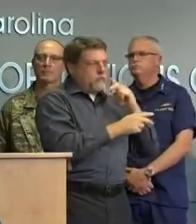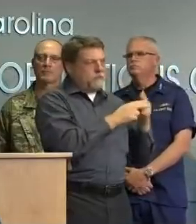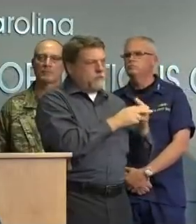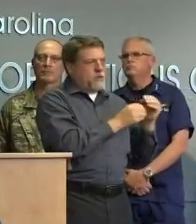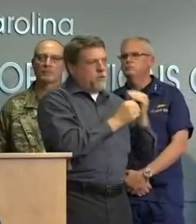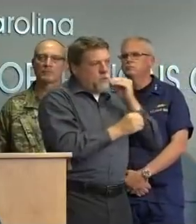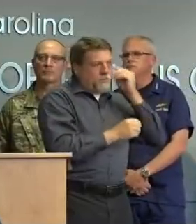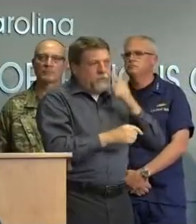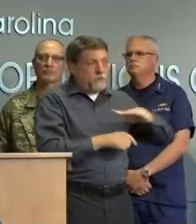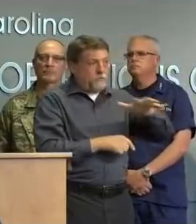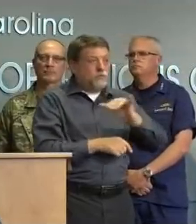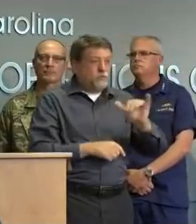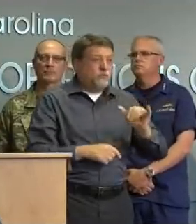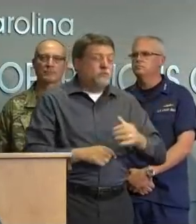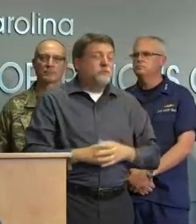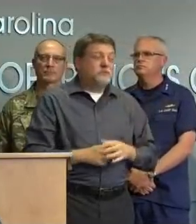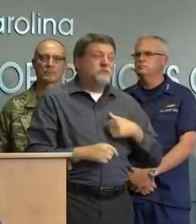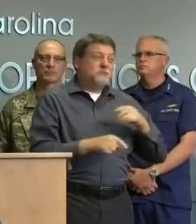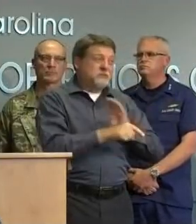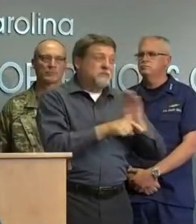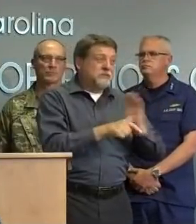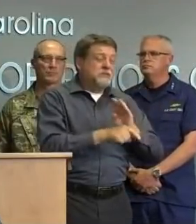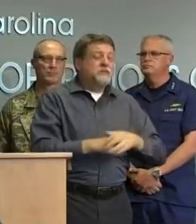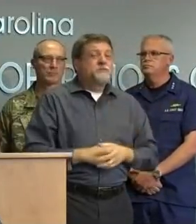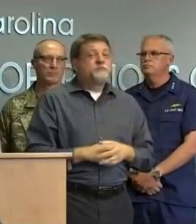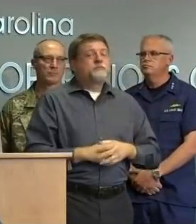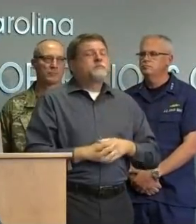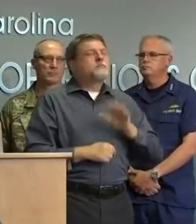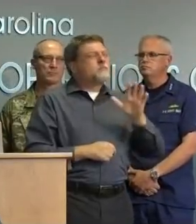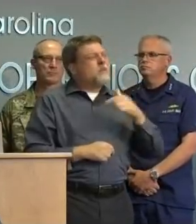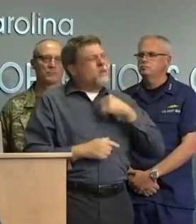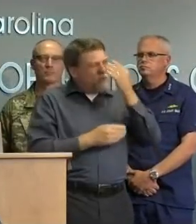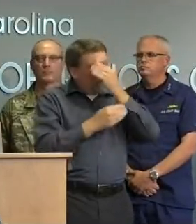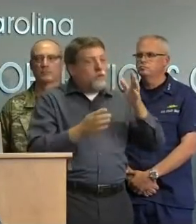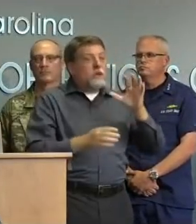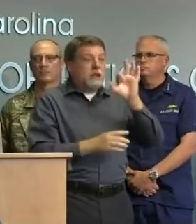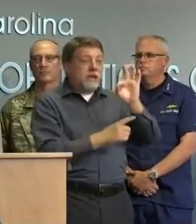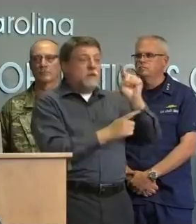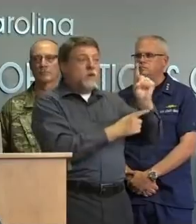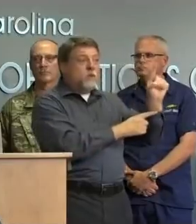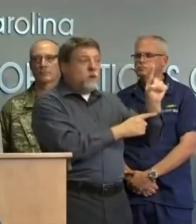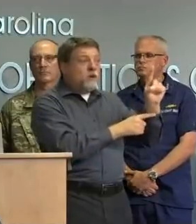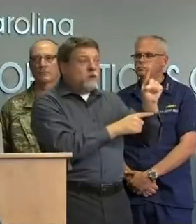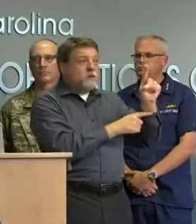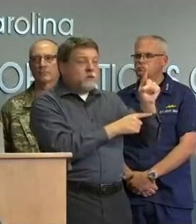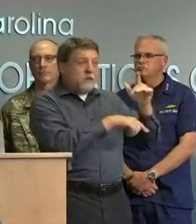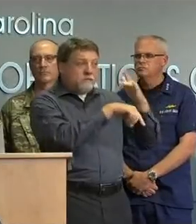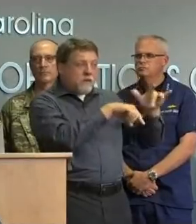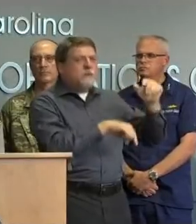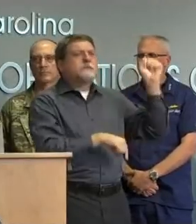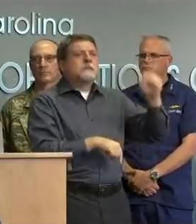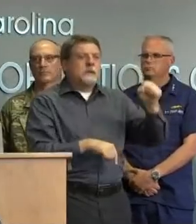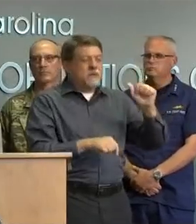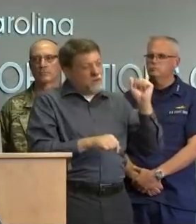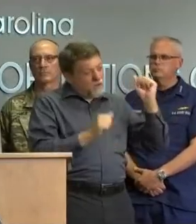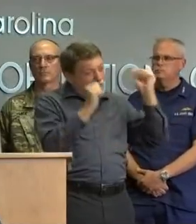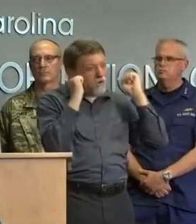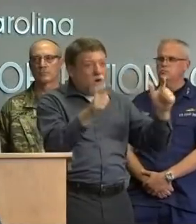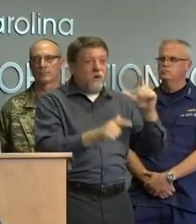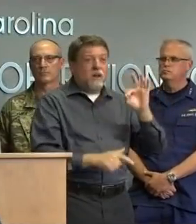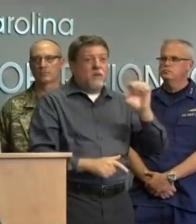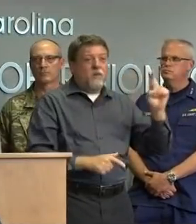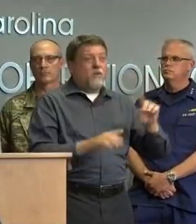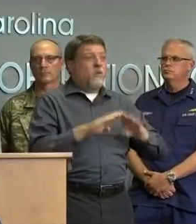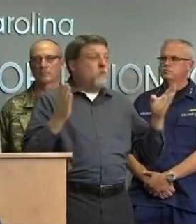think it's also important to note that all 911 centers are operational when you call you may be answered from a 911